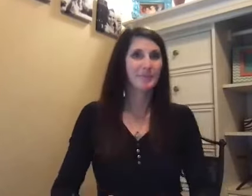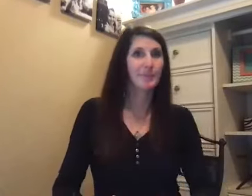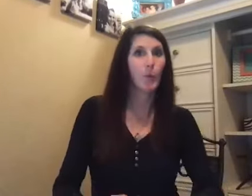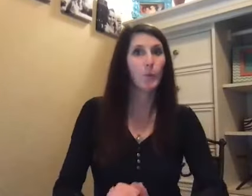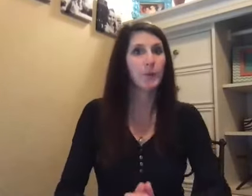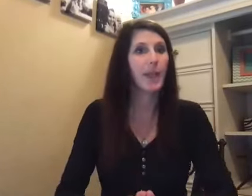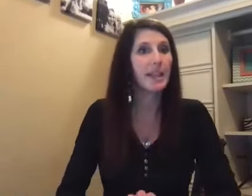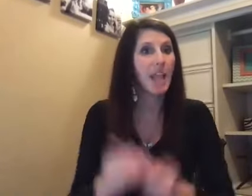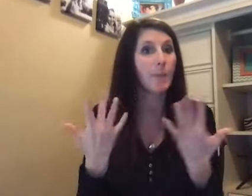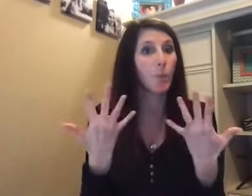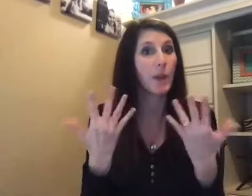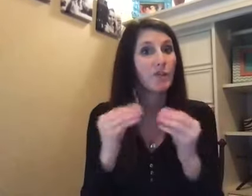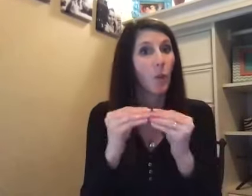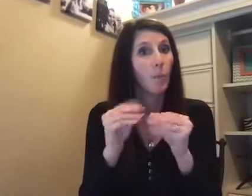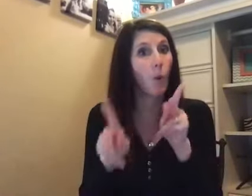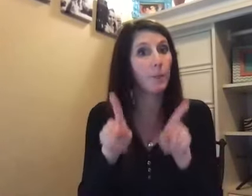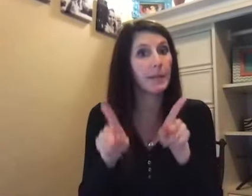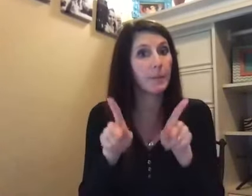OK. I'm waiting for more people.